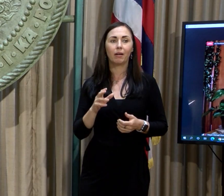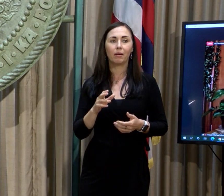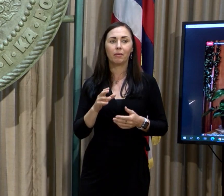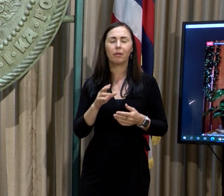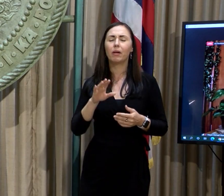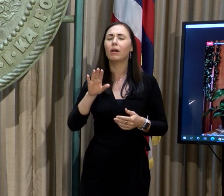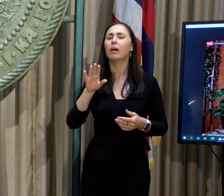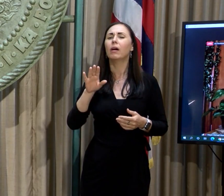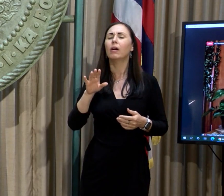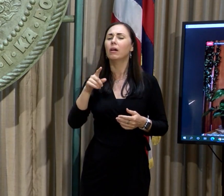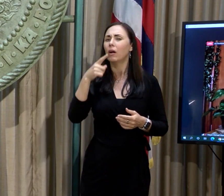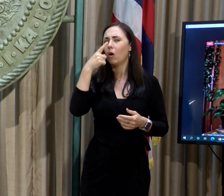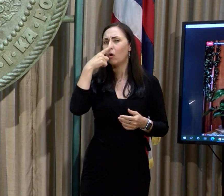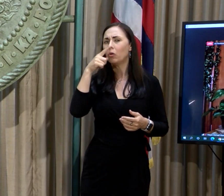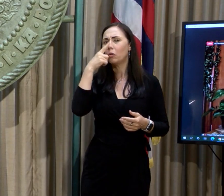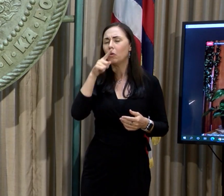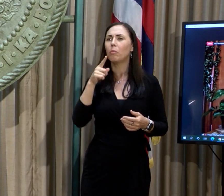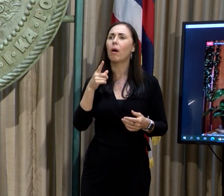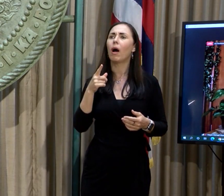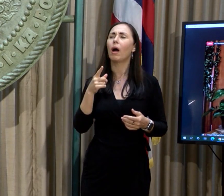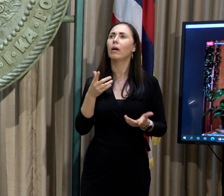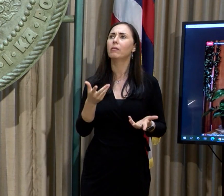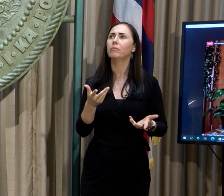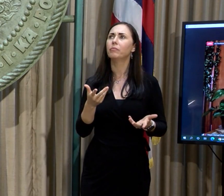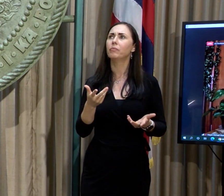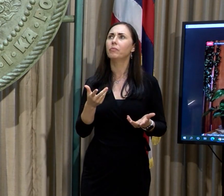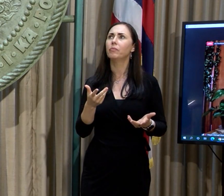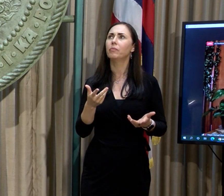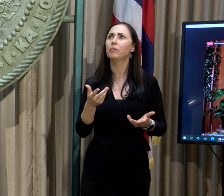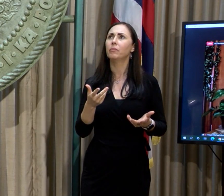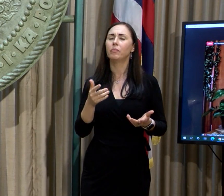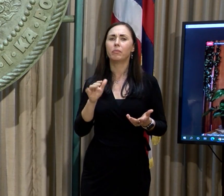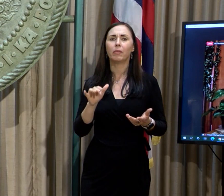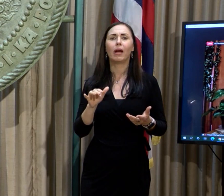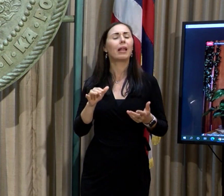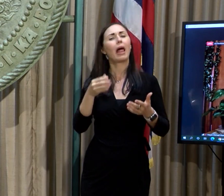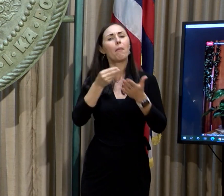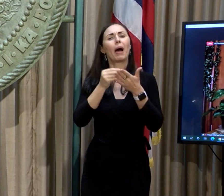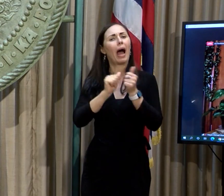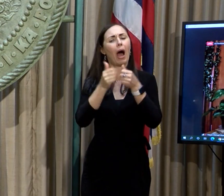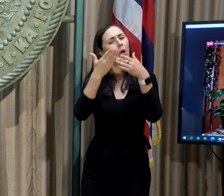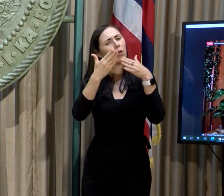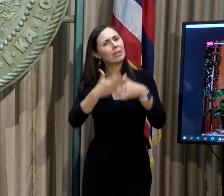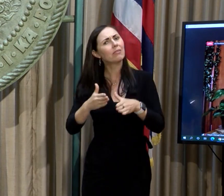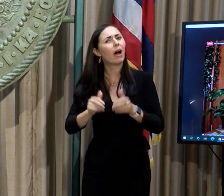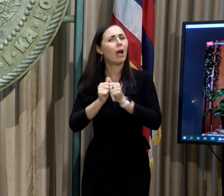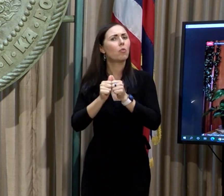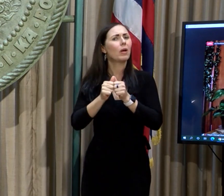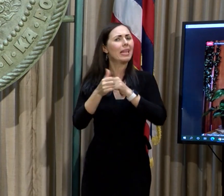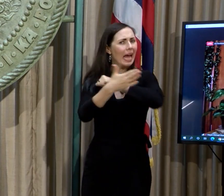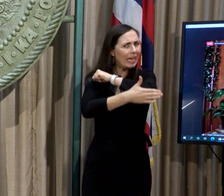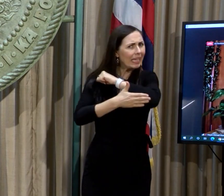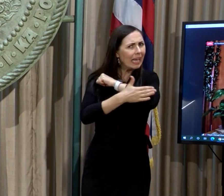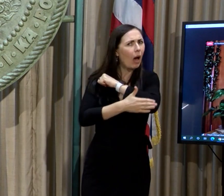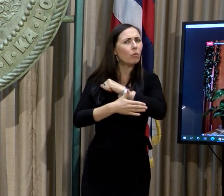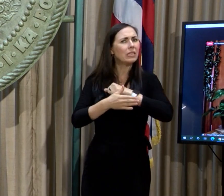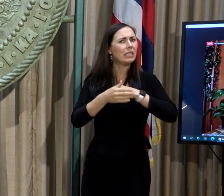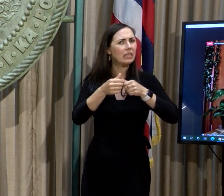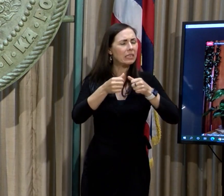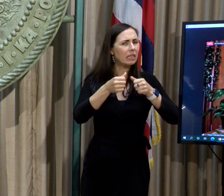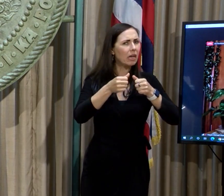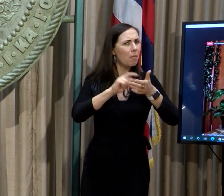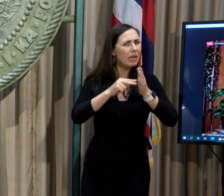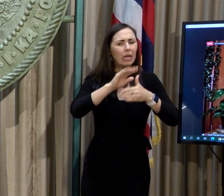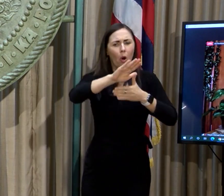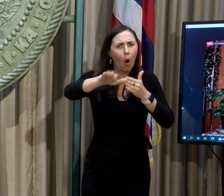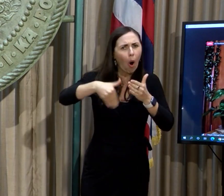Can you clarify the split with the counties? Is it all the counties will share